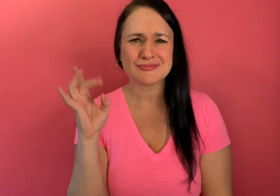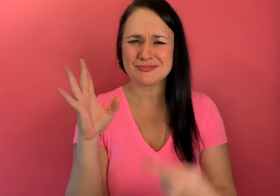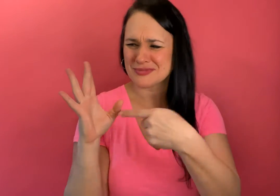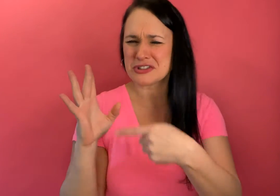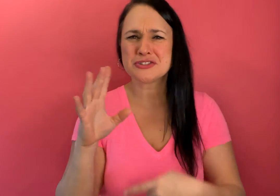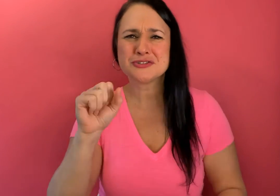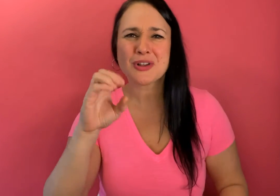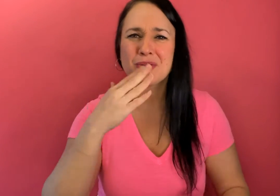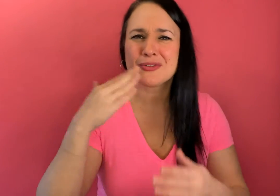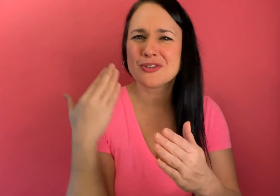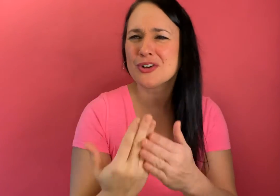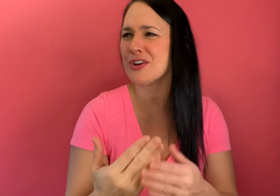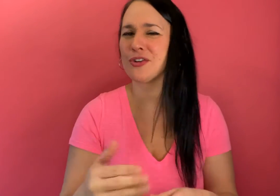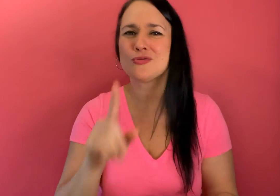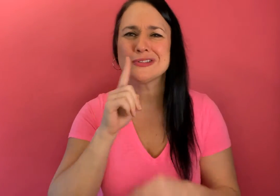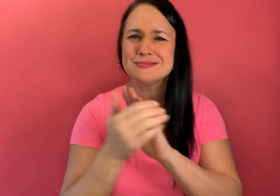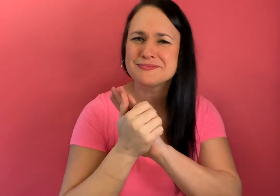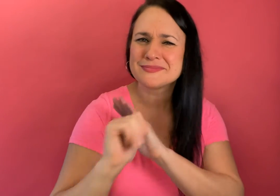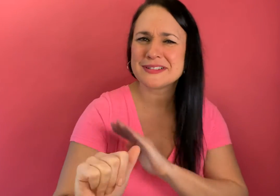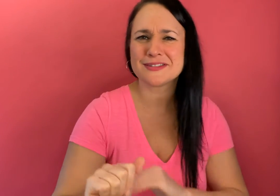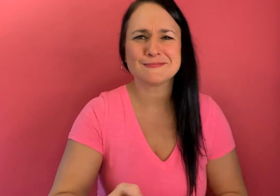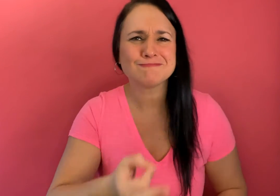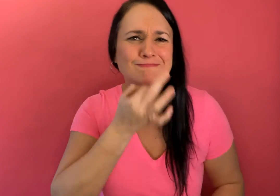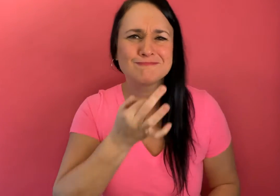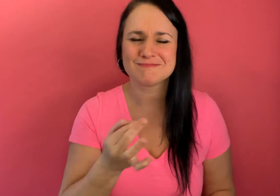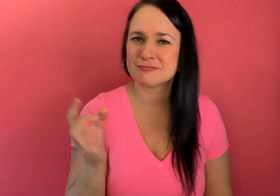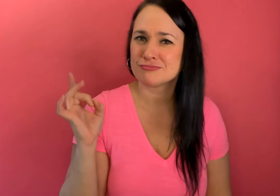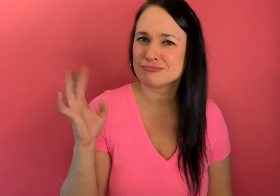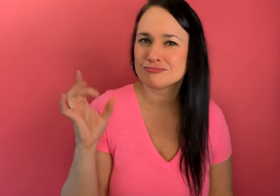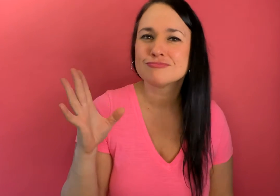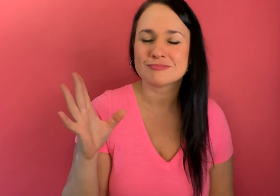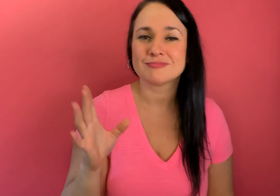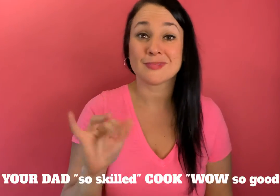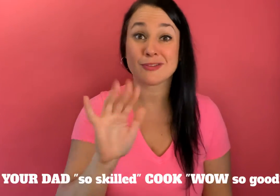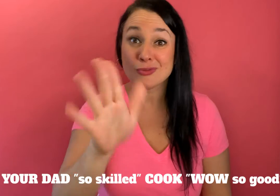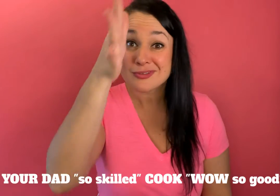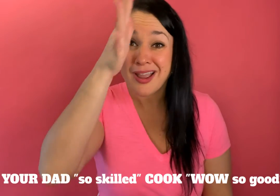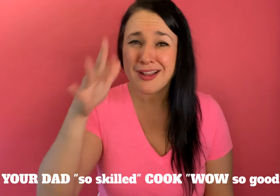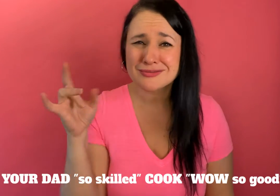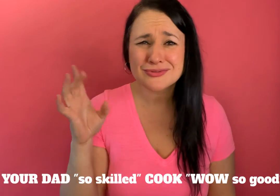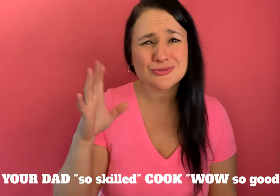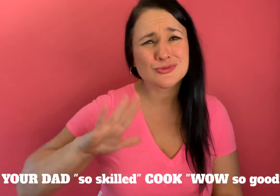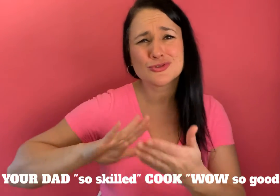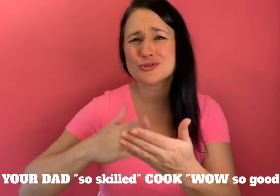are so good at that they're so talented skilled in it they're just an expert like your daddy's so good at cooking wow